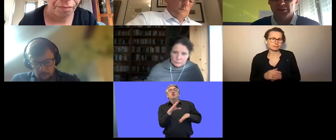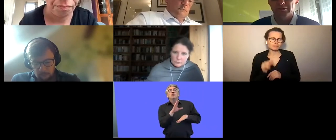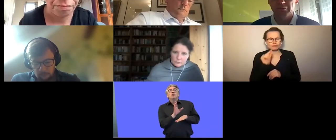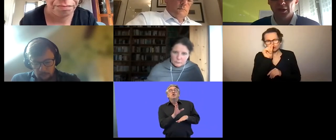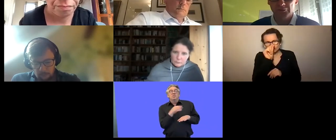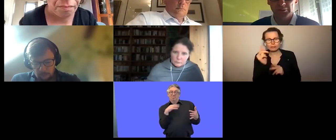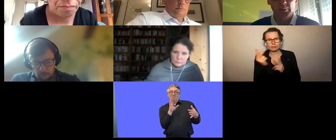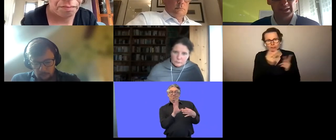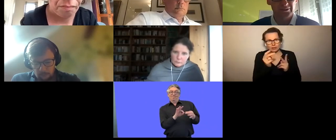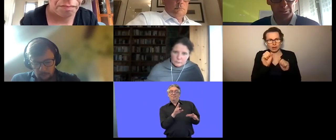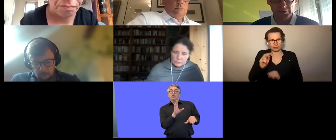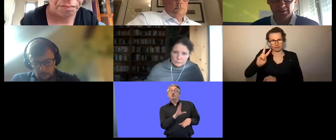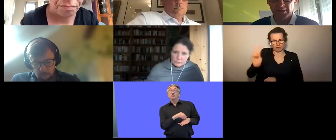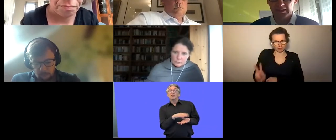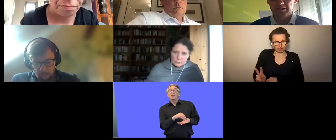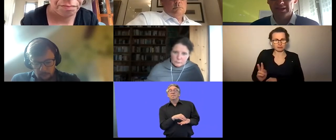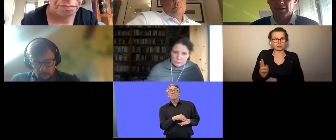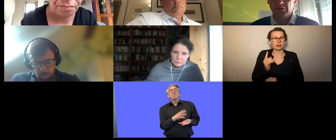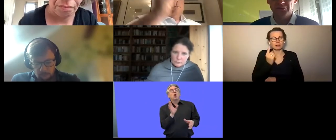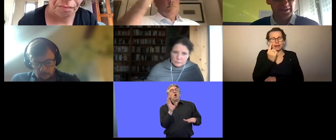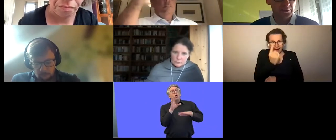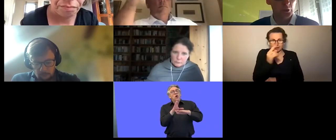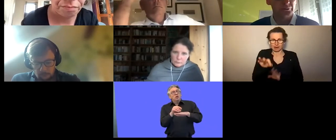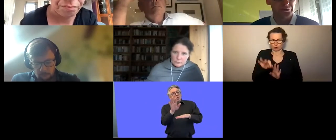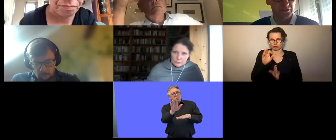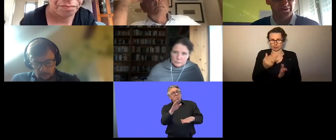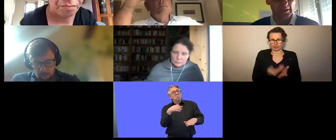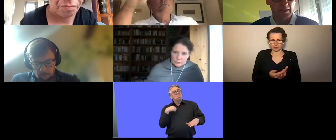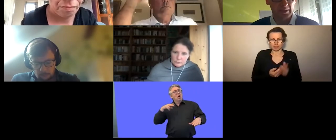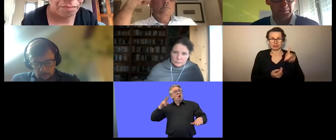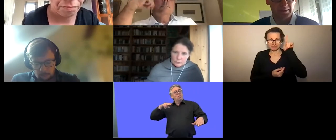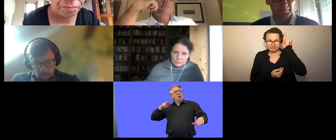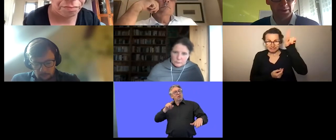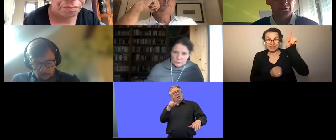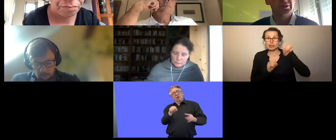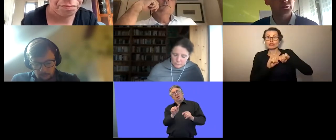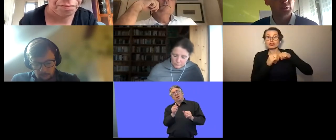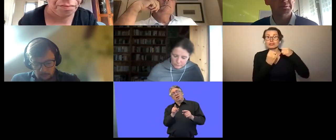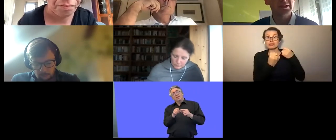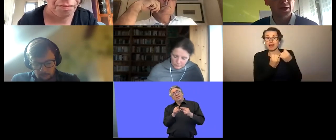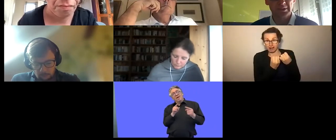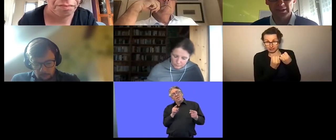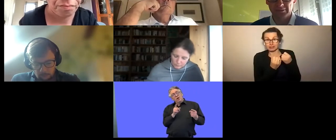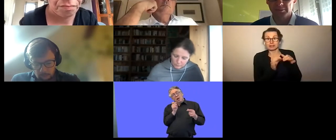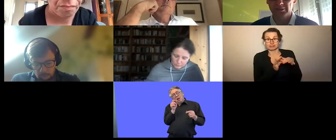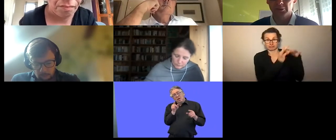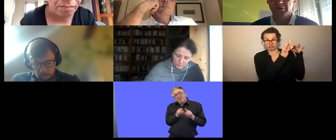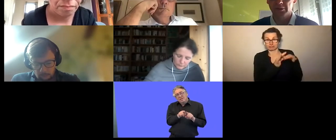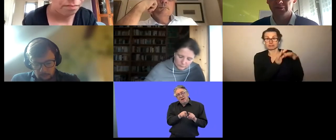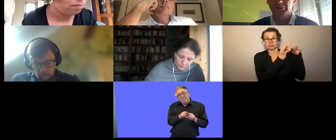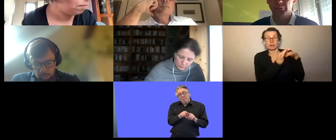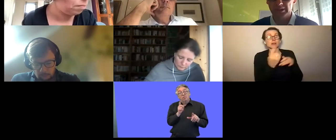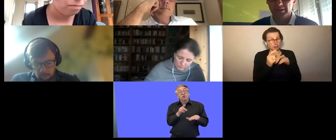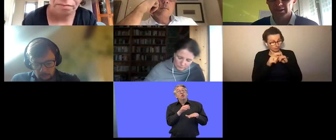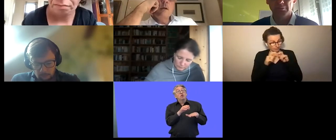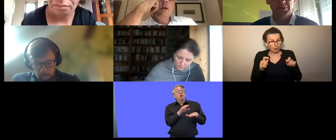situation in flanders with one exception they are state owned somehow but it's one big company spread over